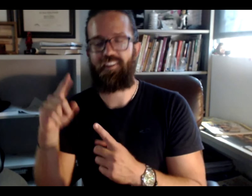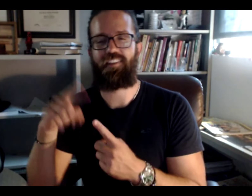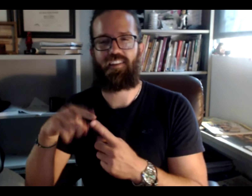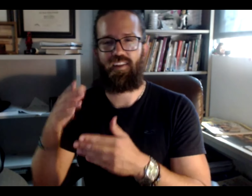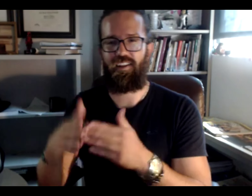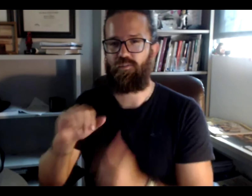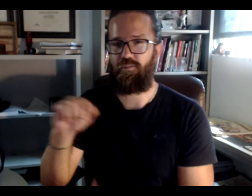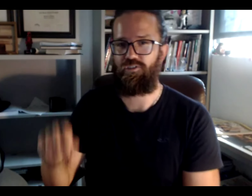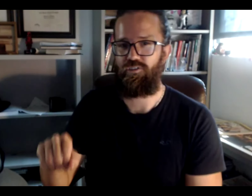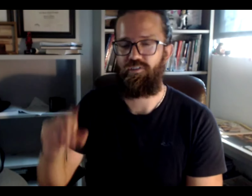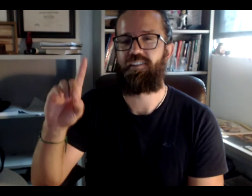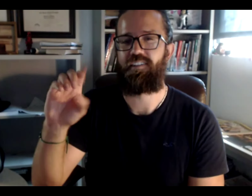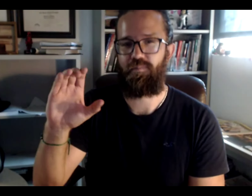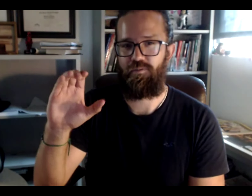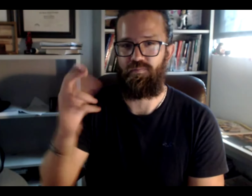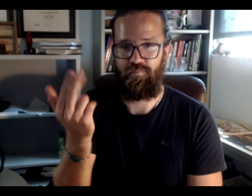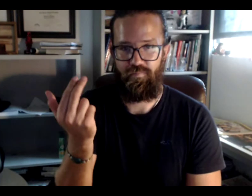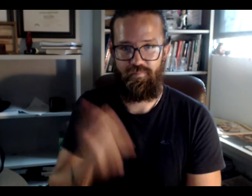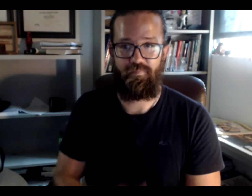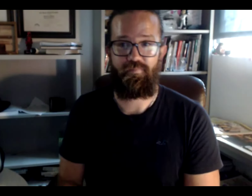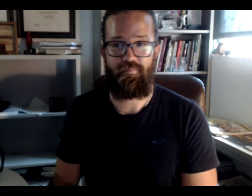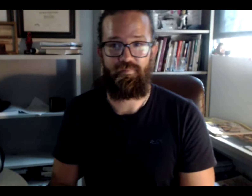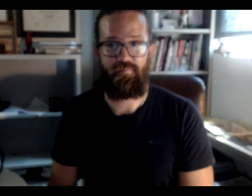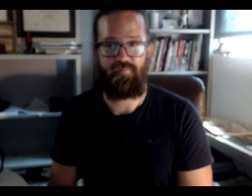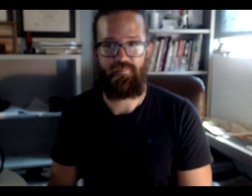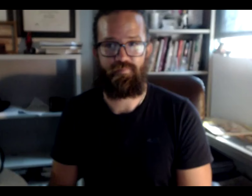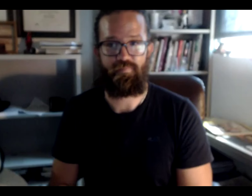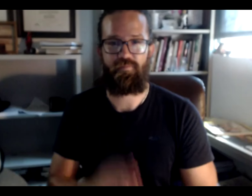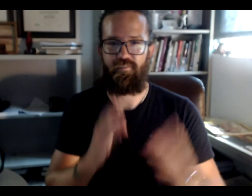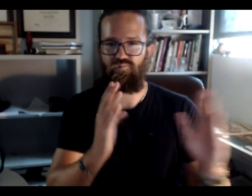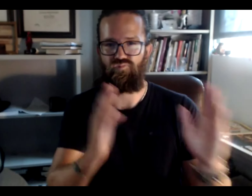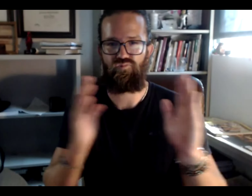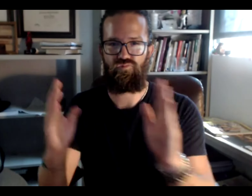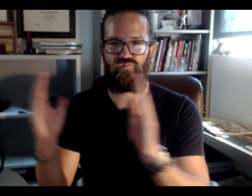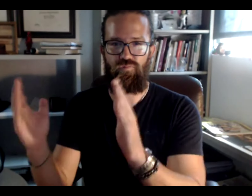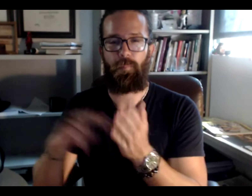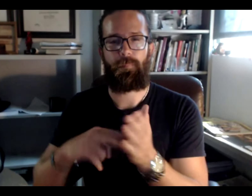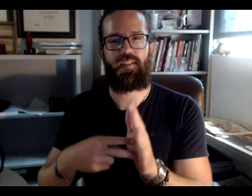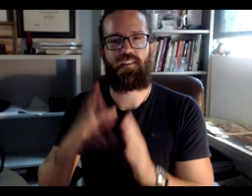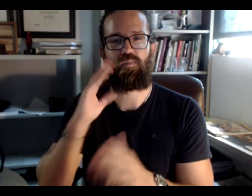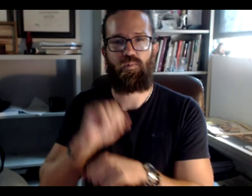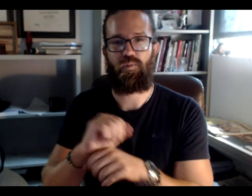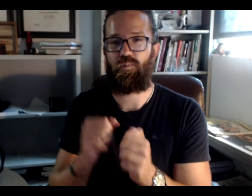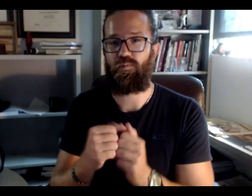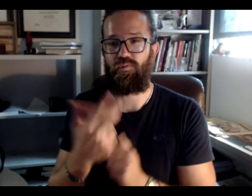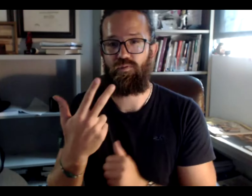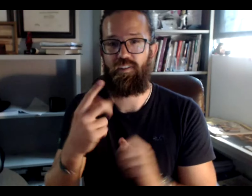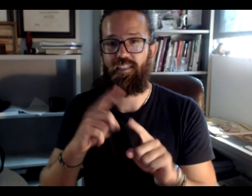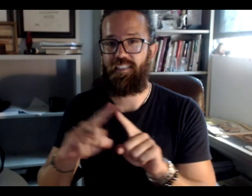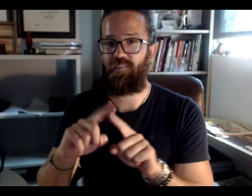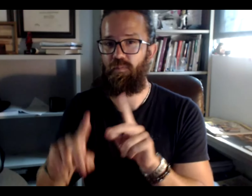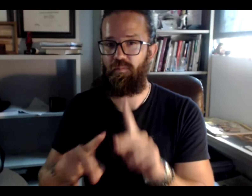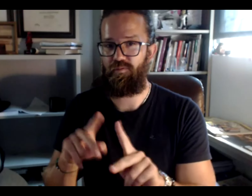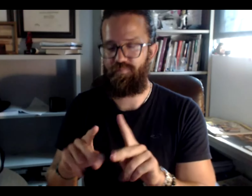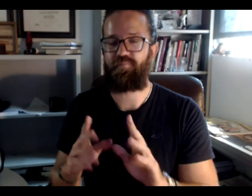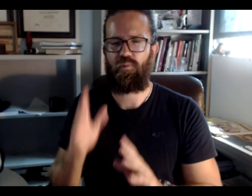And then we're going to have another partner until the end of the semester. That will be December 13th. So, that's how we're going to work